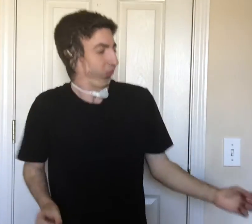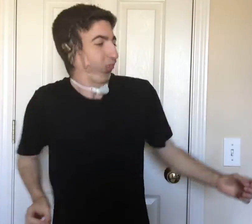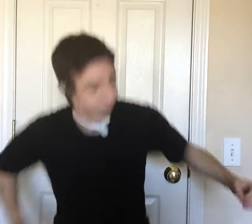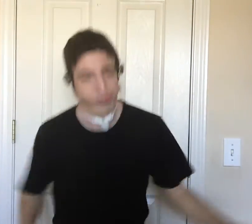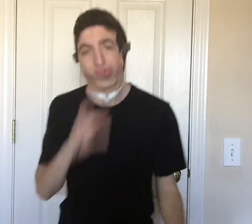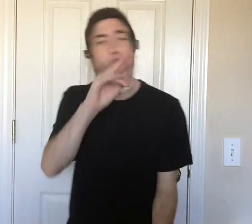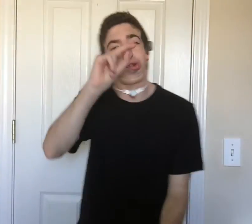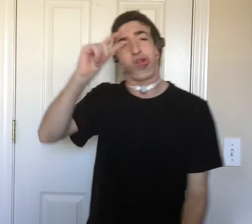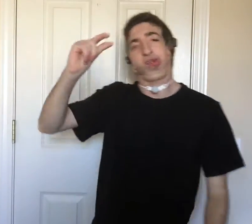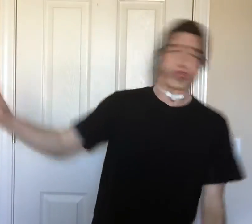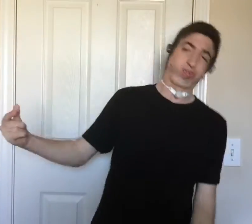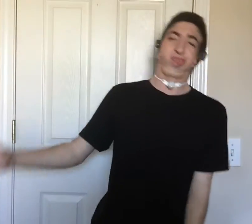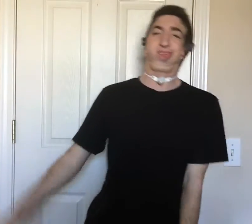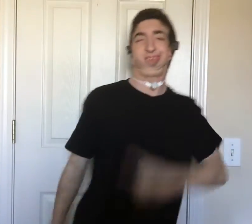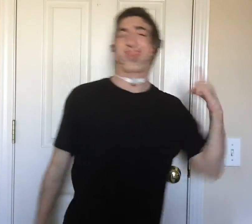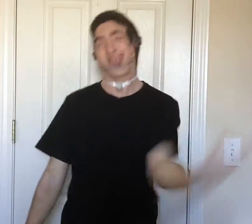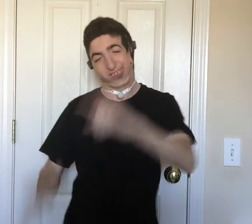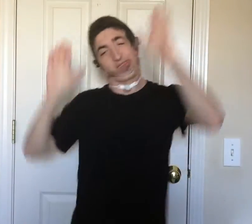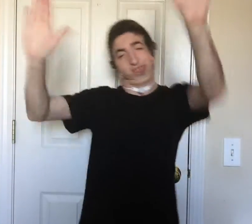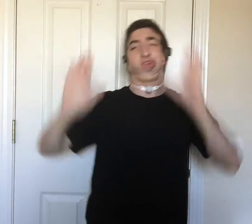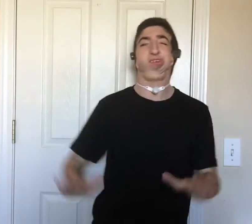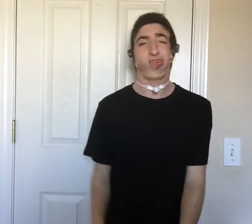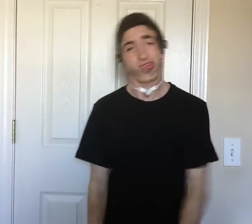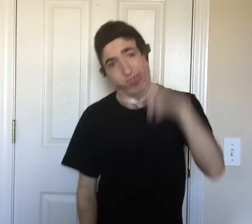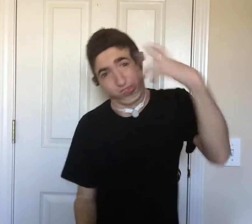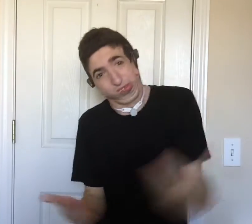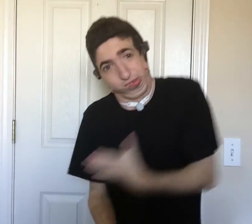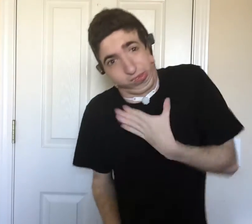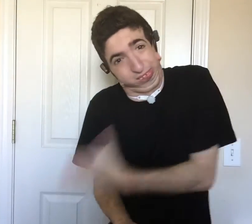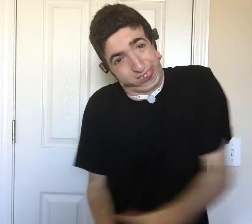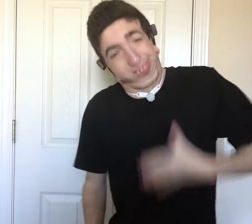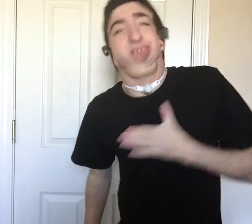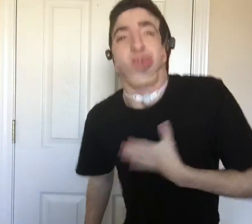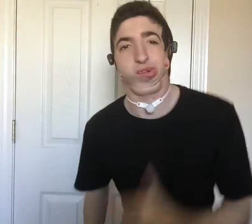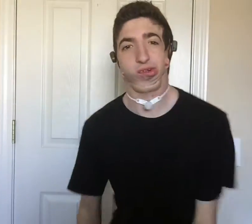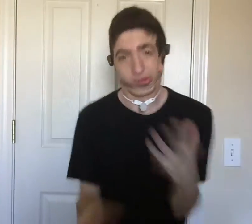Chitty Bang. And we pretty much amazing. Can we hear your new song, please? I got you.